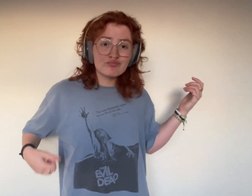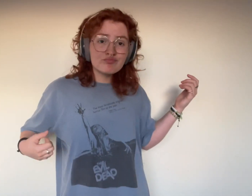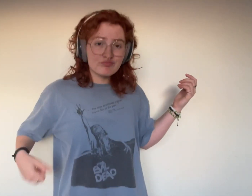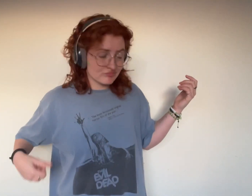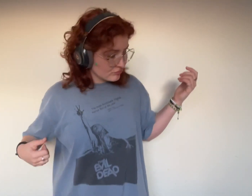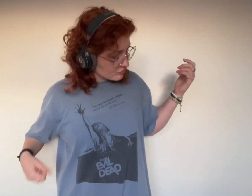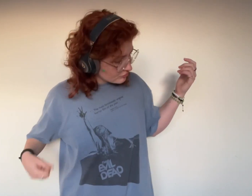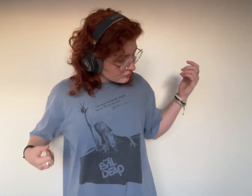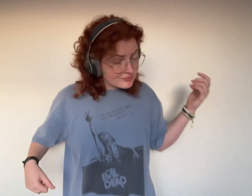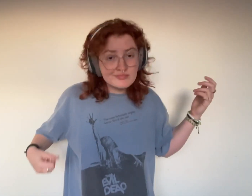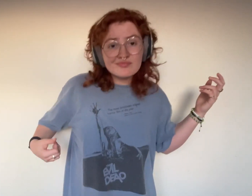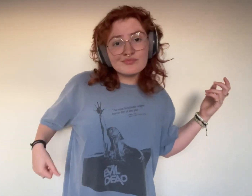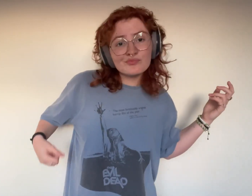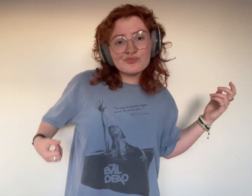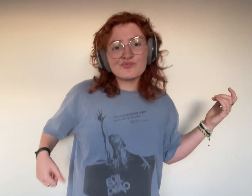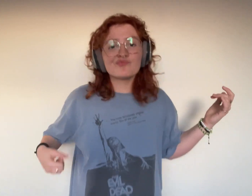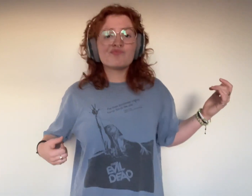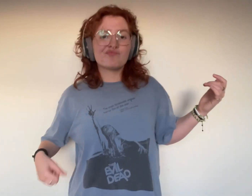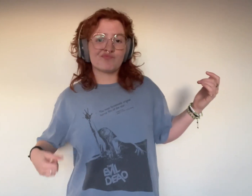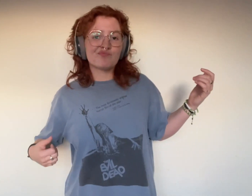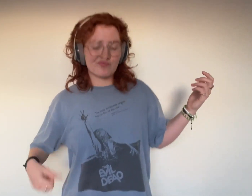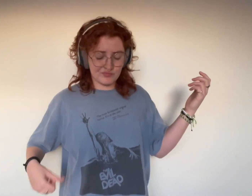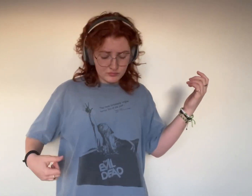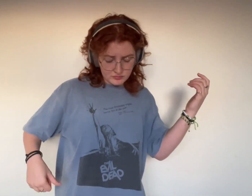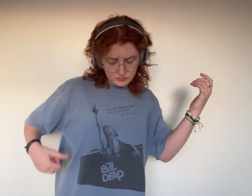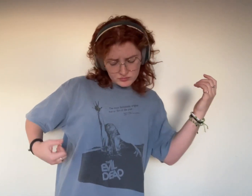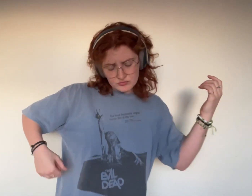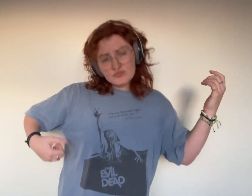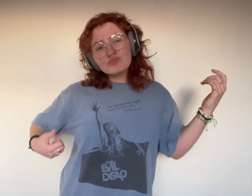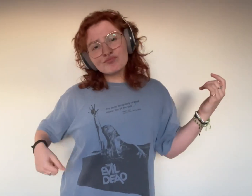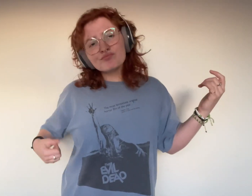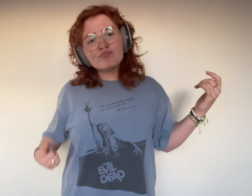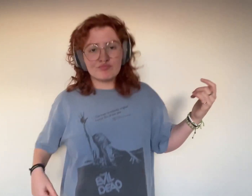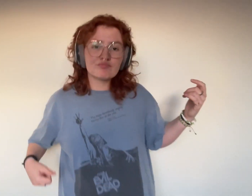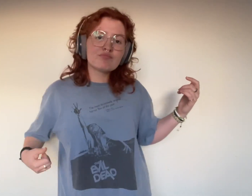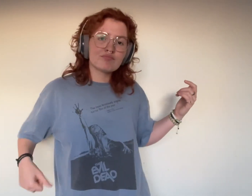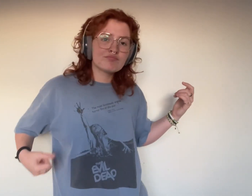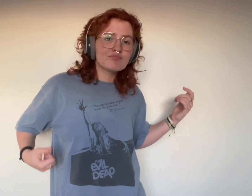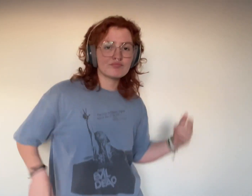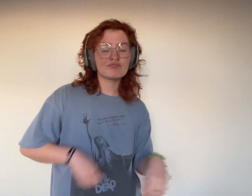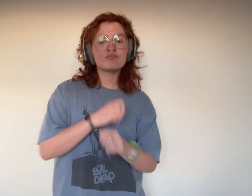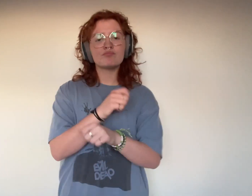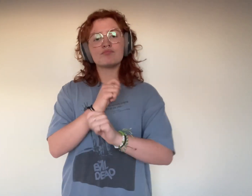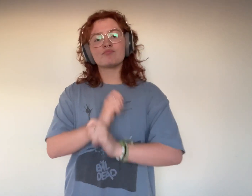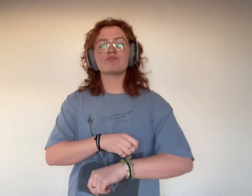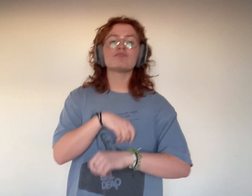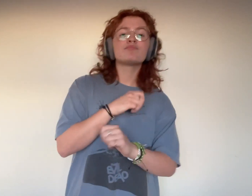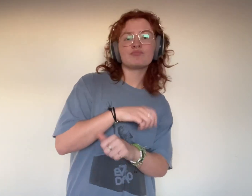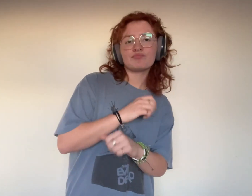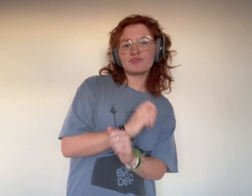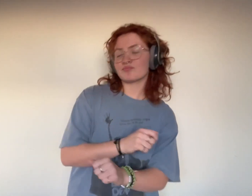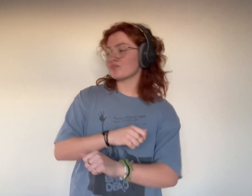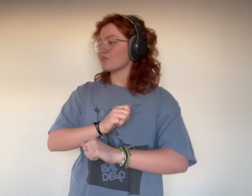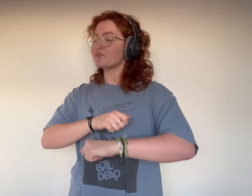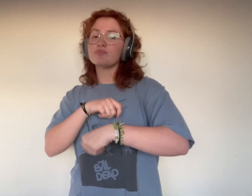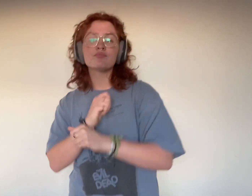me to, and I'll praise you like me to, like me used to, and I'll you me like you and me to, and I'll praise